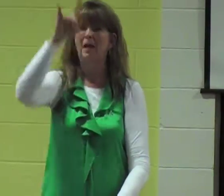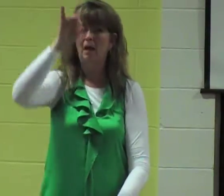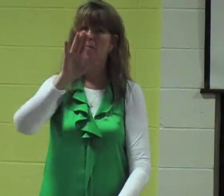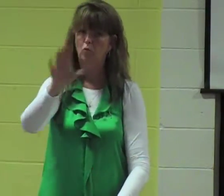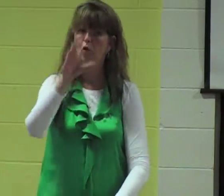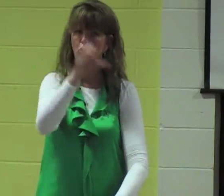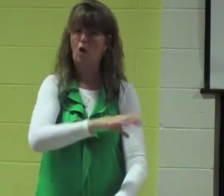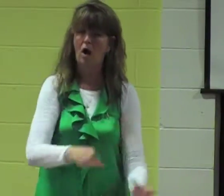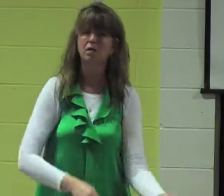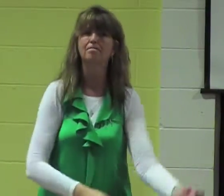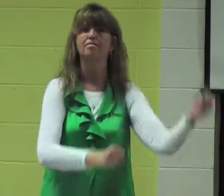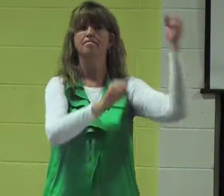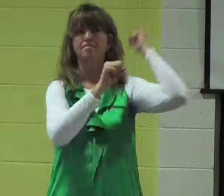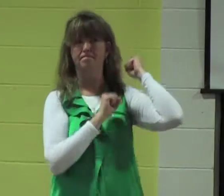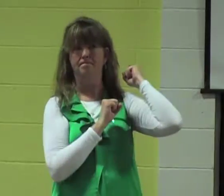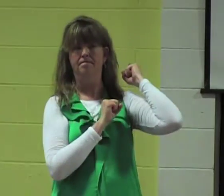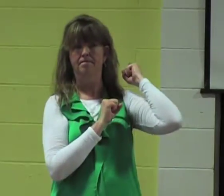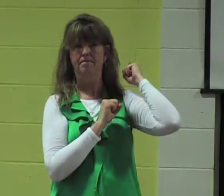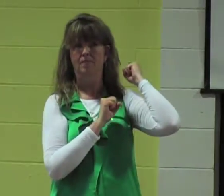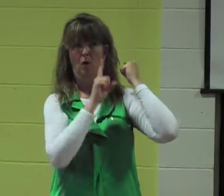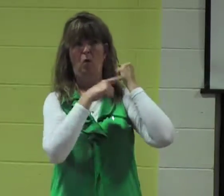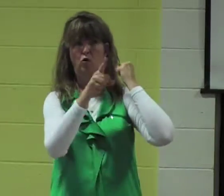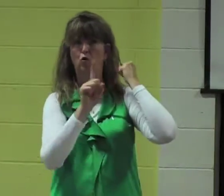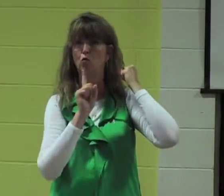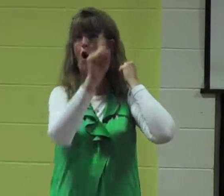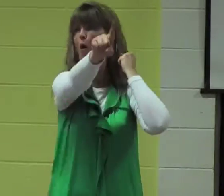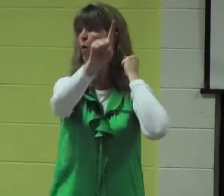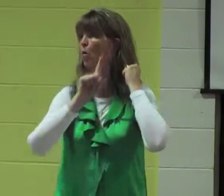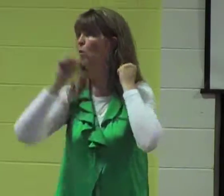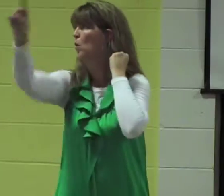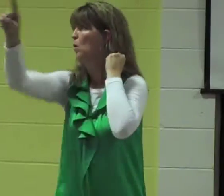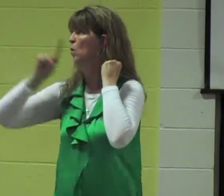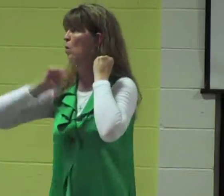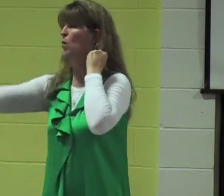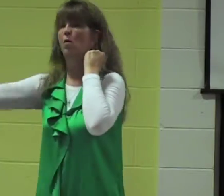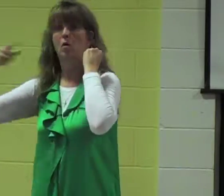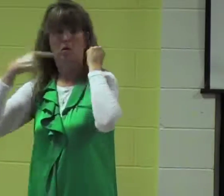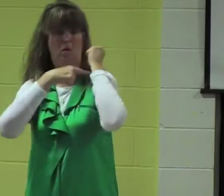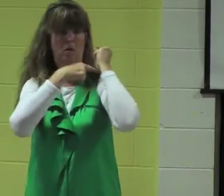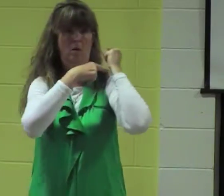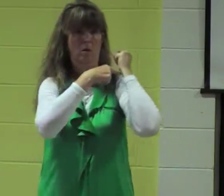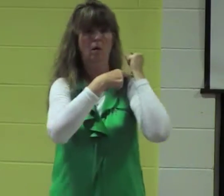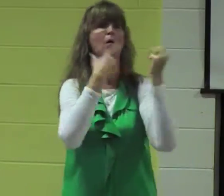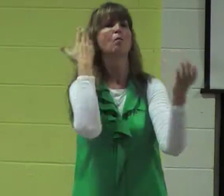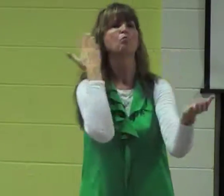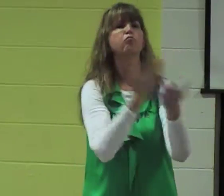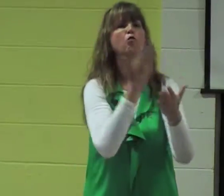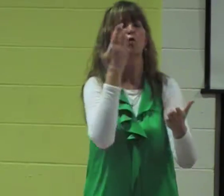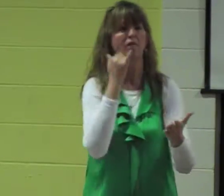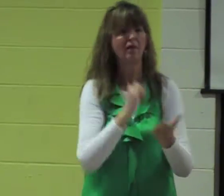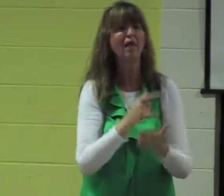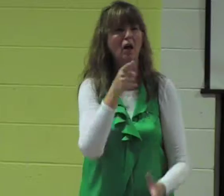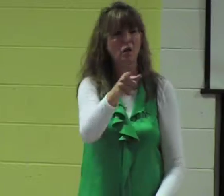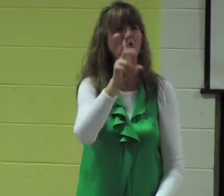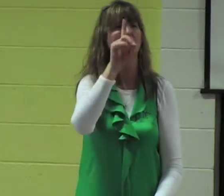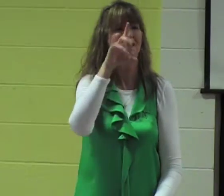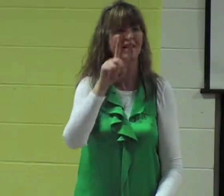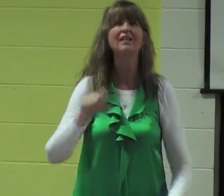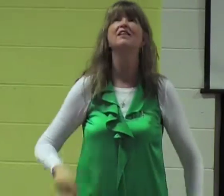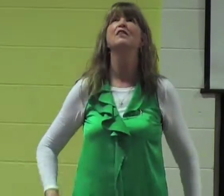you to pick up your cross and when you go out pick up the cross that is proof